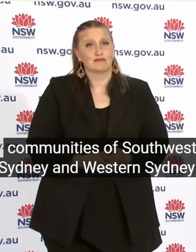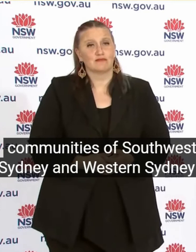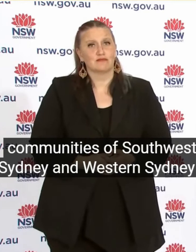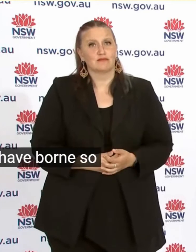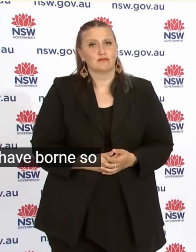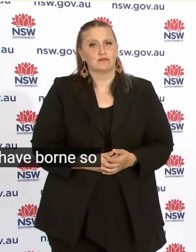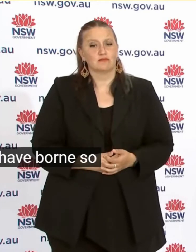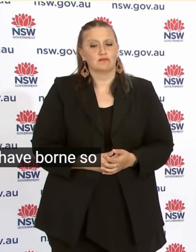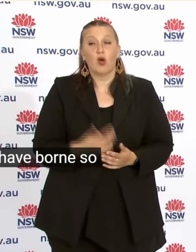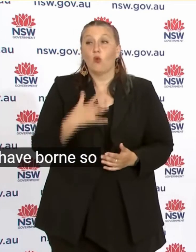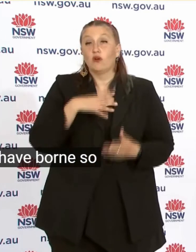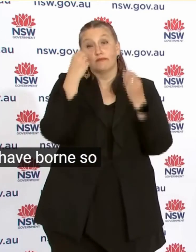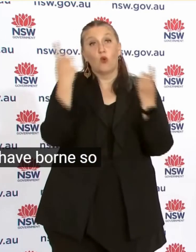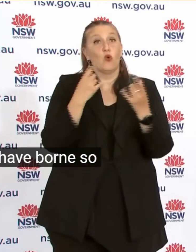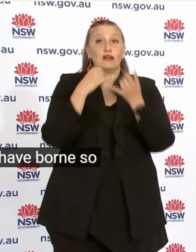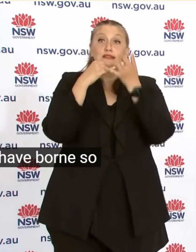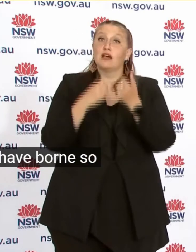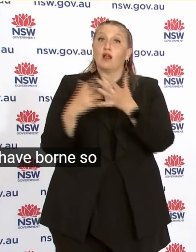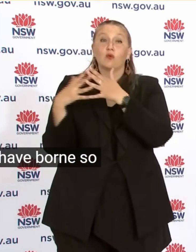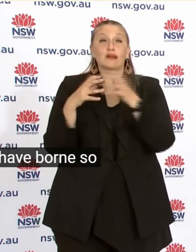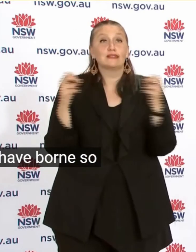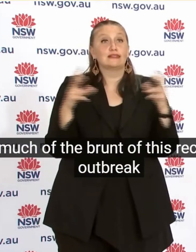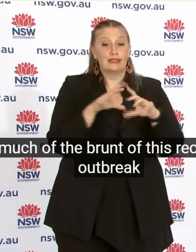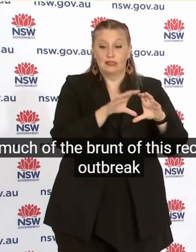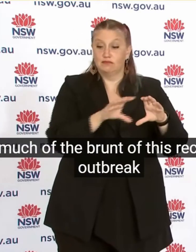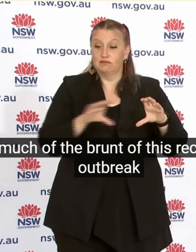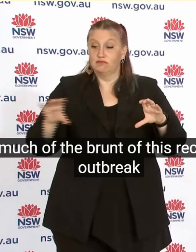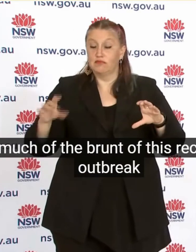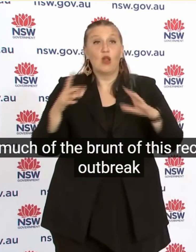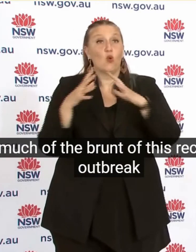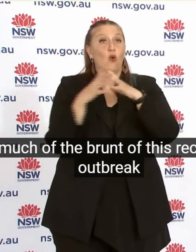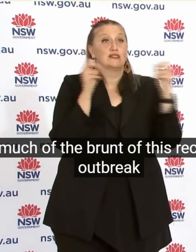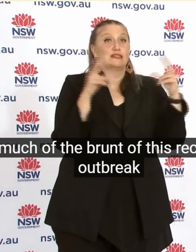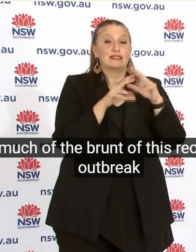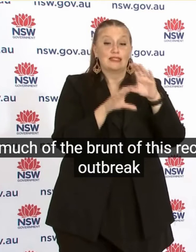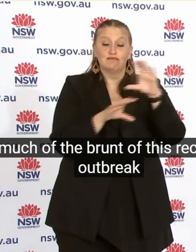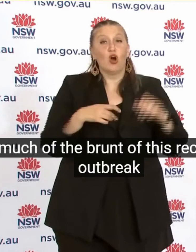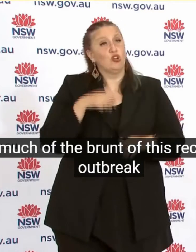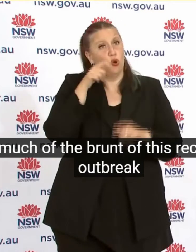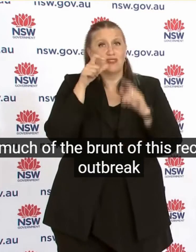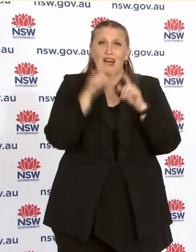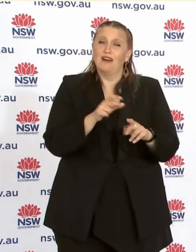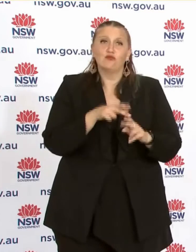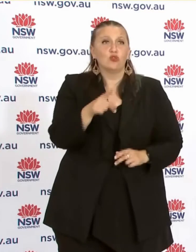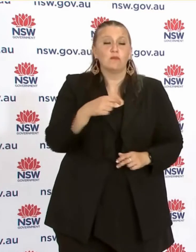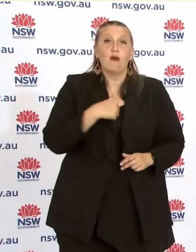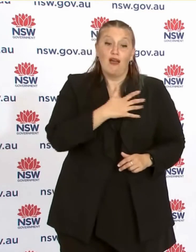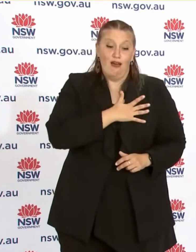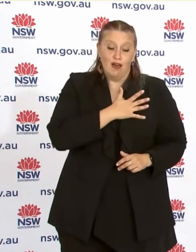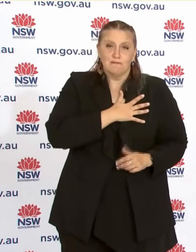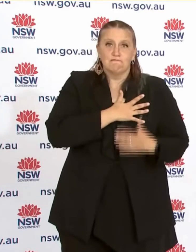have borne so much of the brunt Of this recent outbreak My heart And my thoughts Are with you